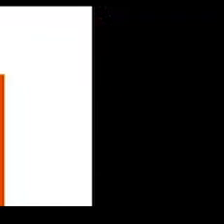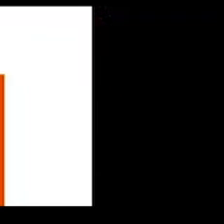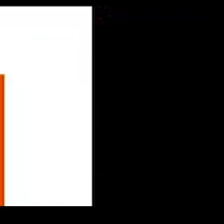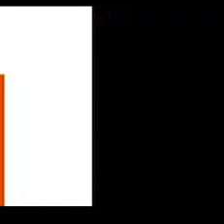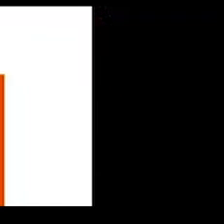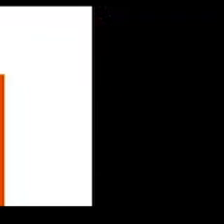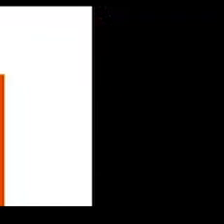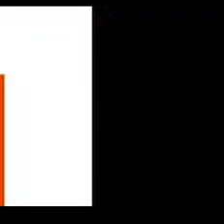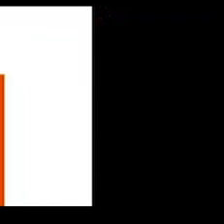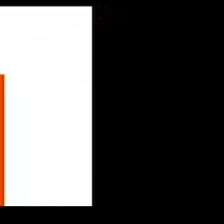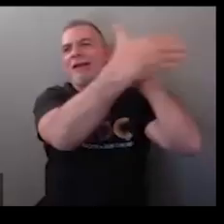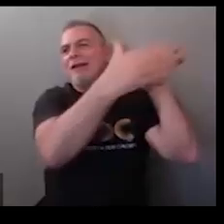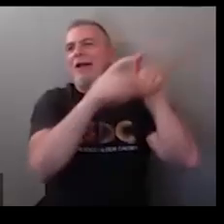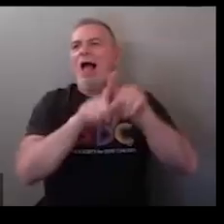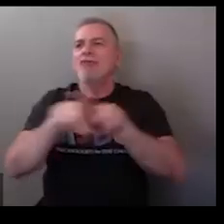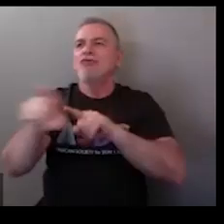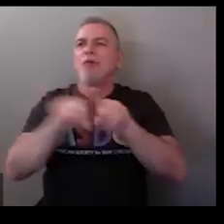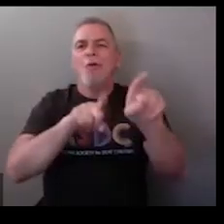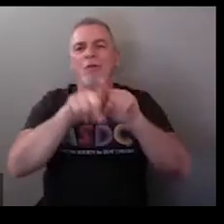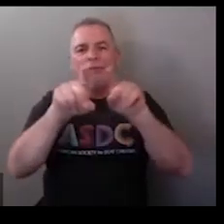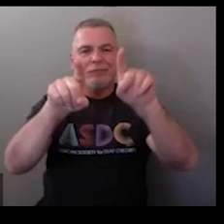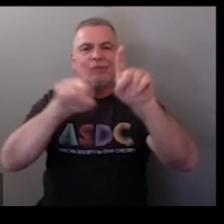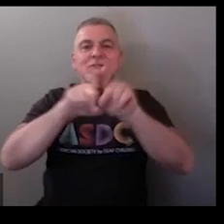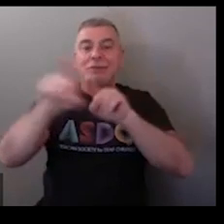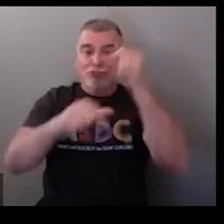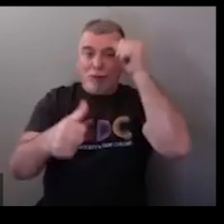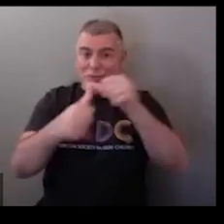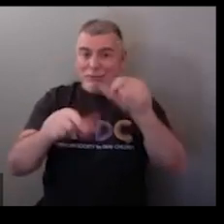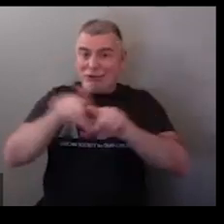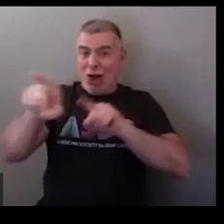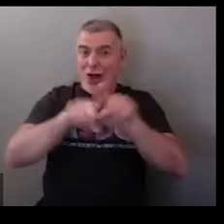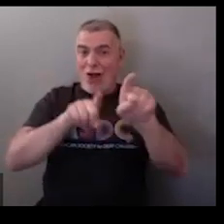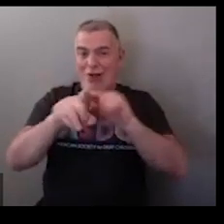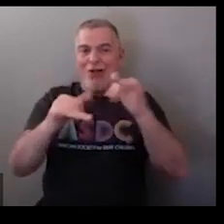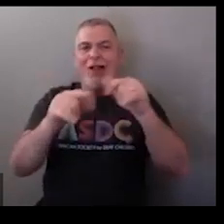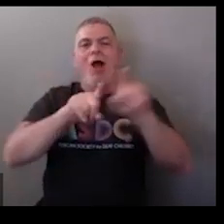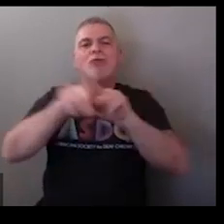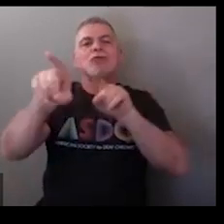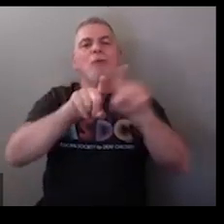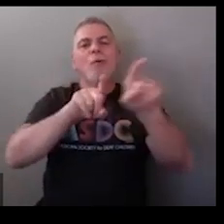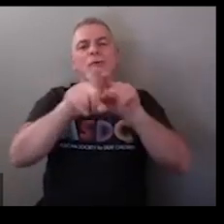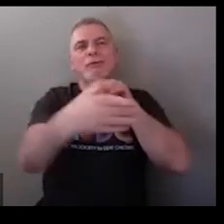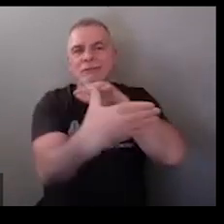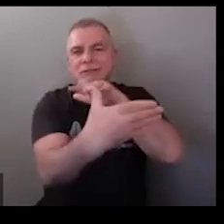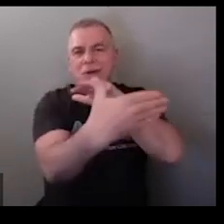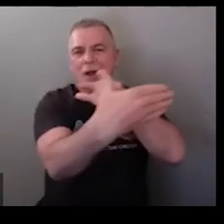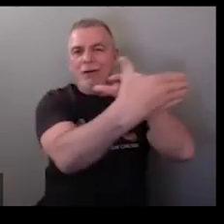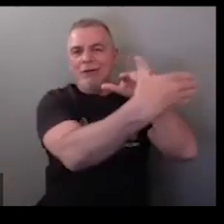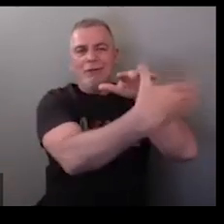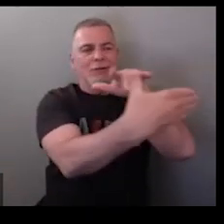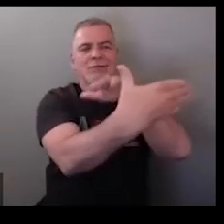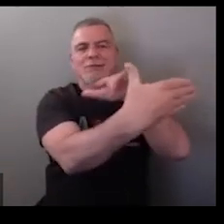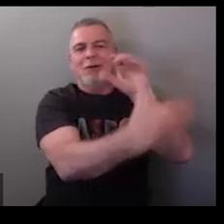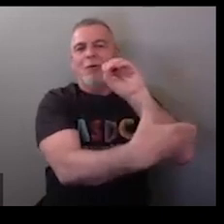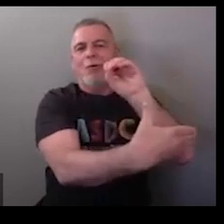what about oh astronomy which would be stars so remember stars you do stars and then you